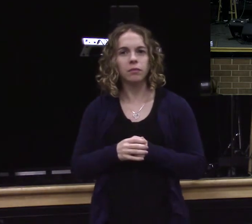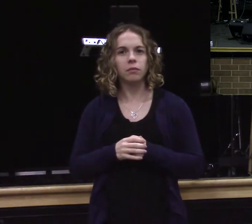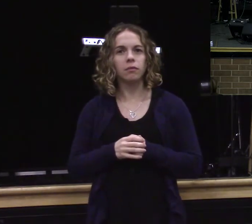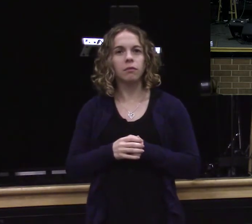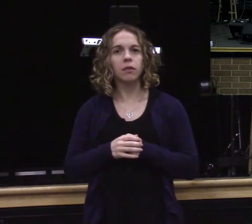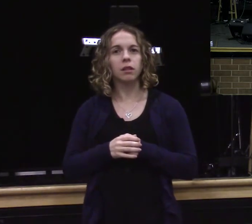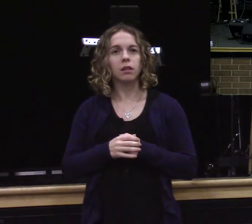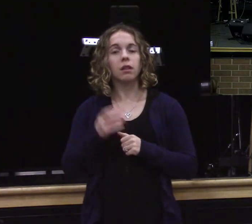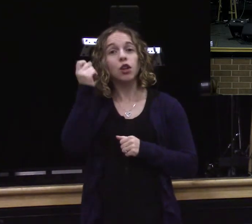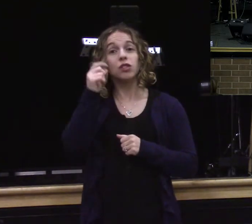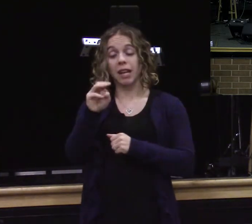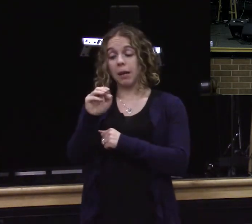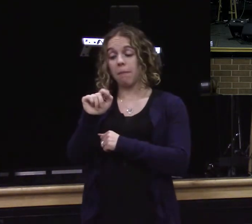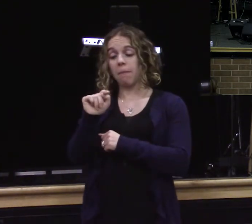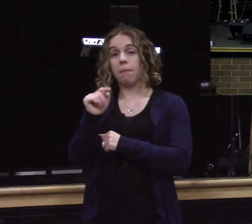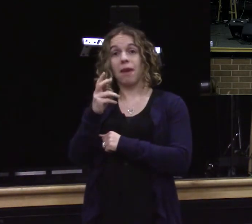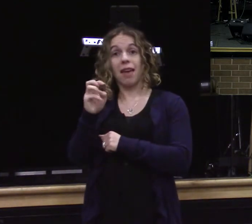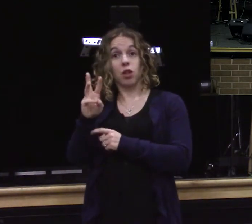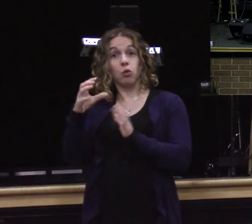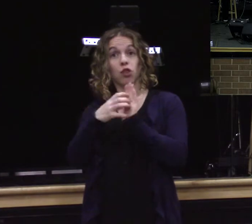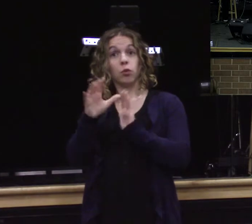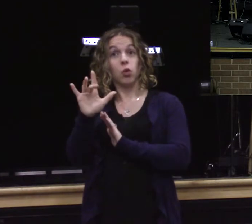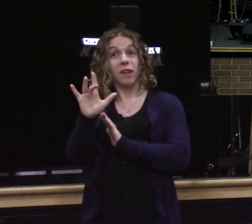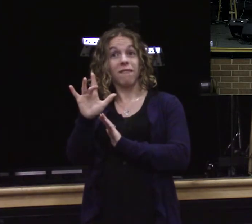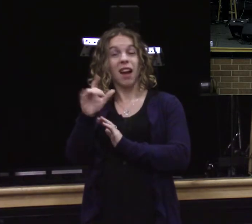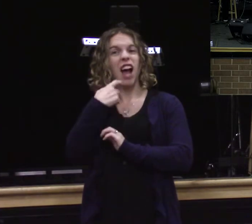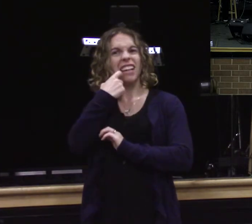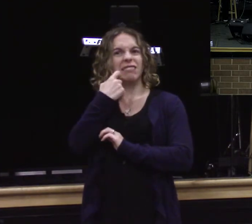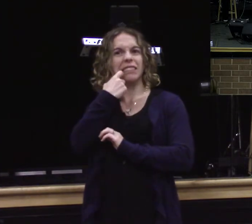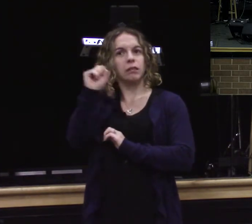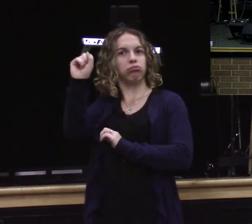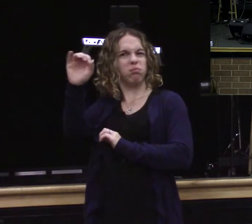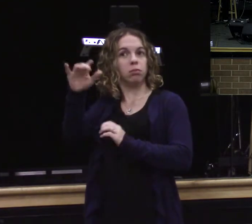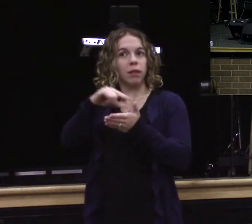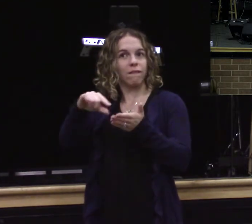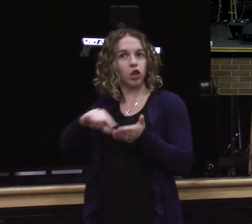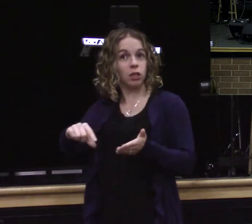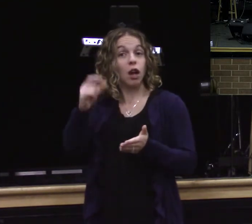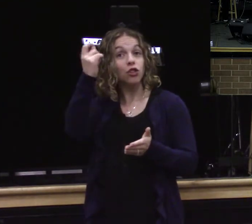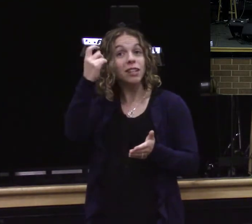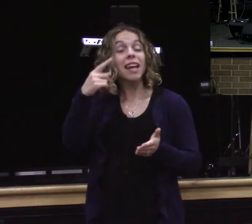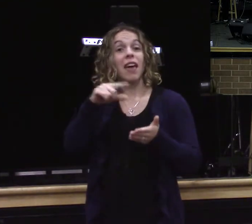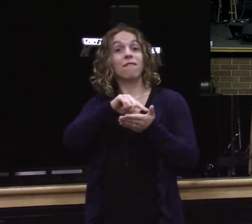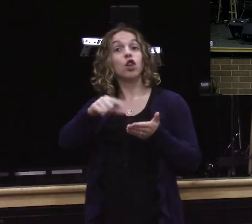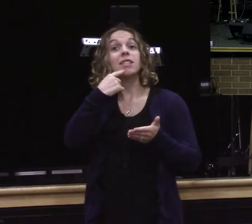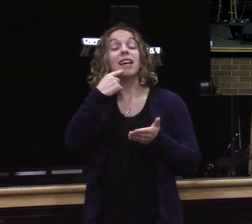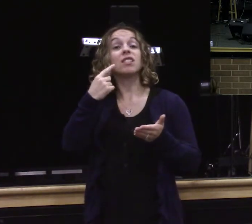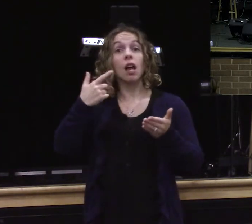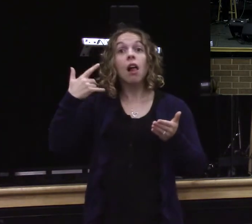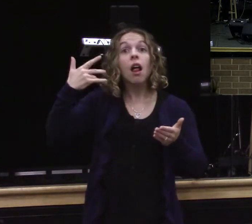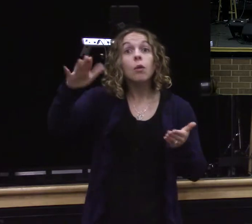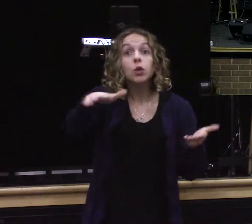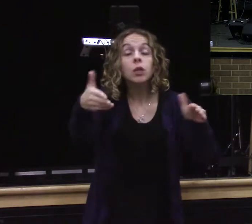that we read in the beginning of this message? How we're all going to stand before the holy